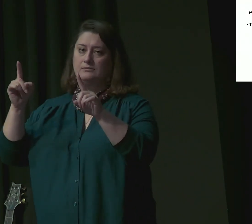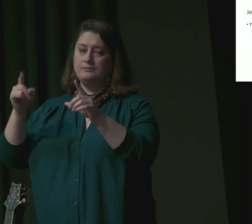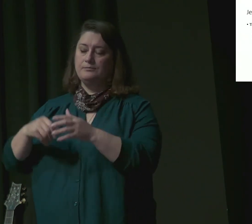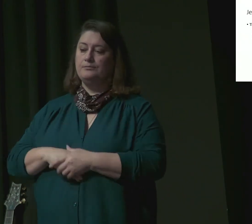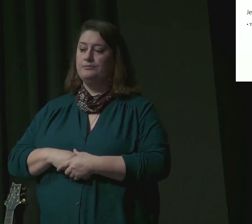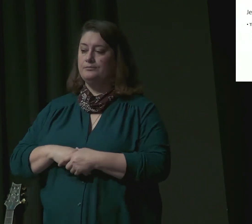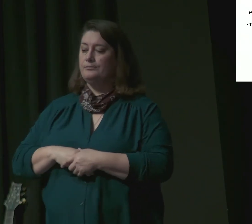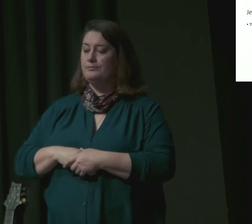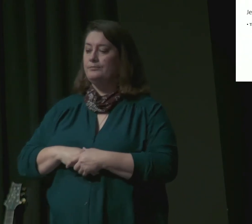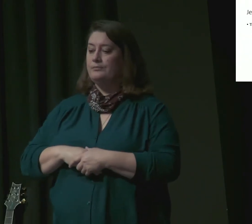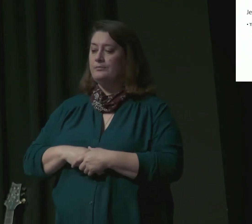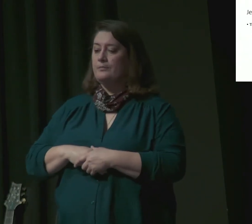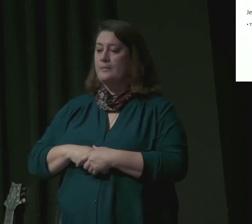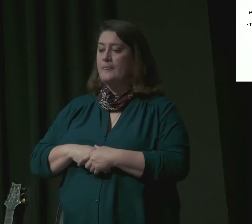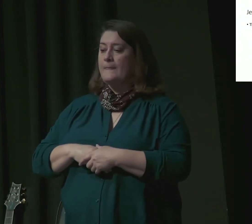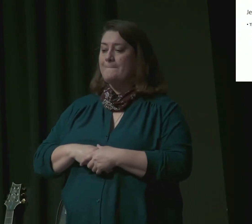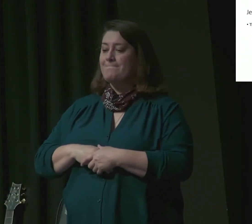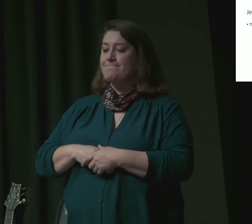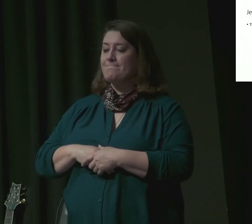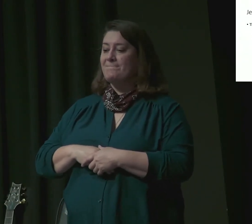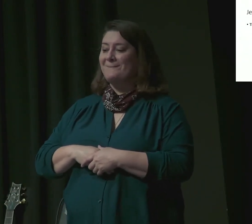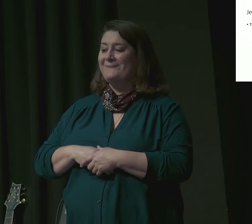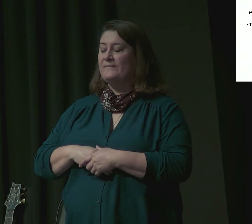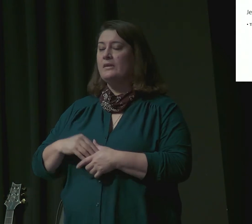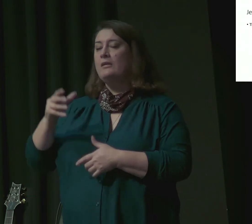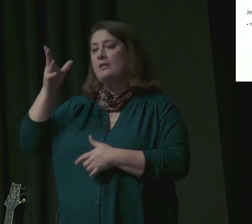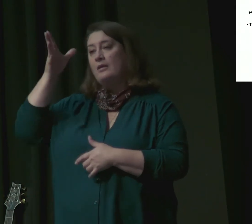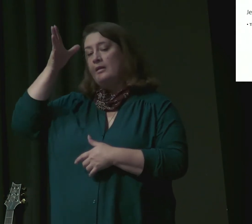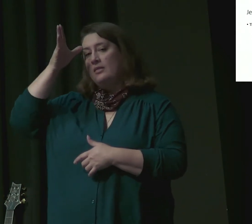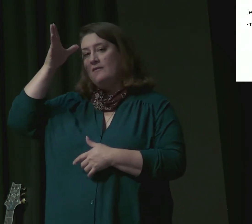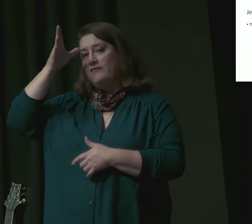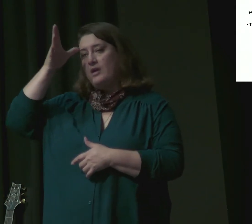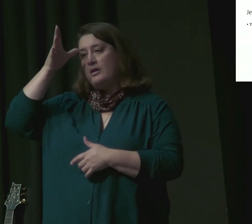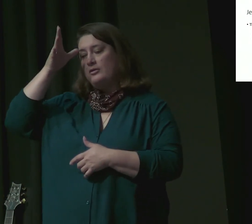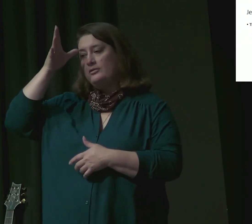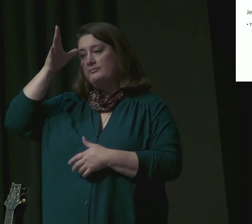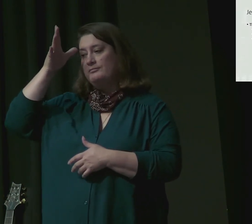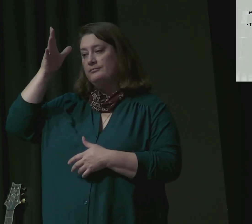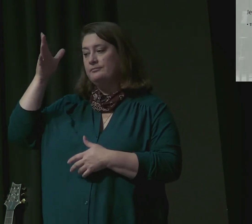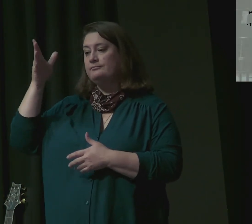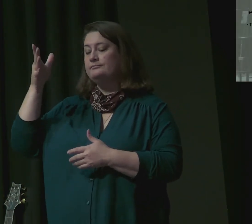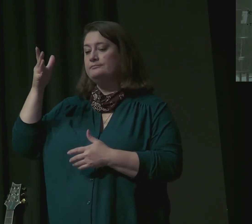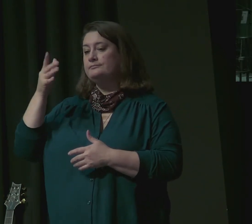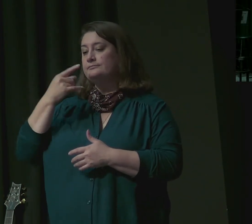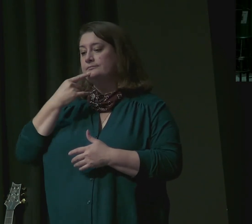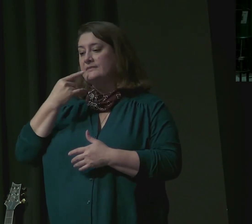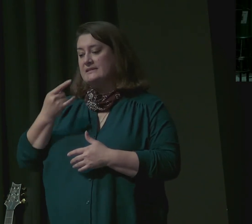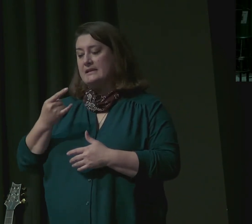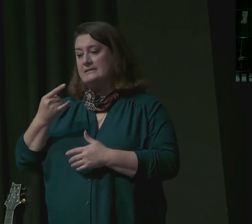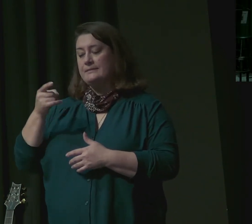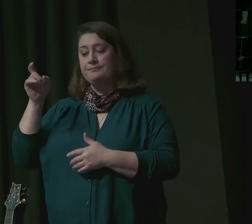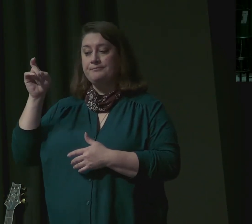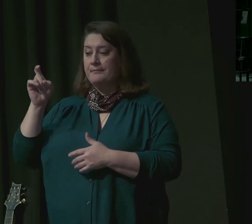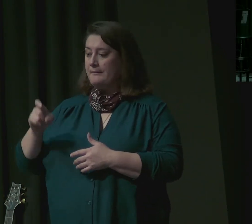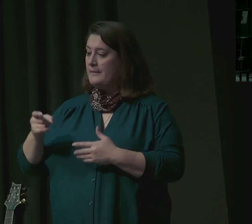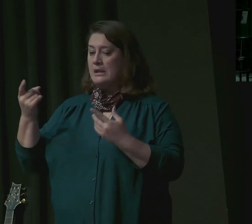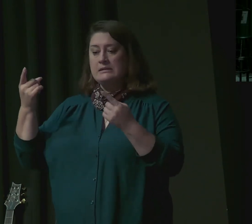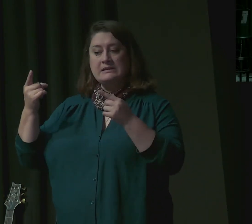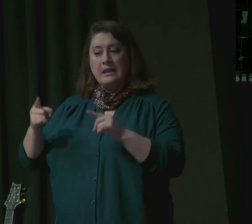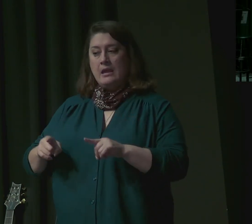Moses wrote, Then their father Israel said to them, If it must be so, then